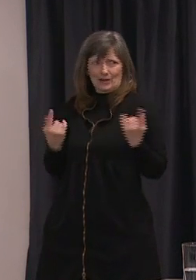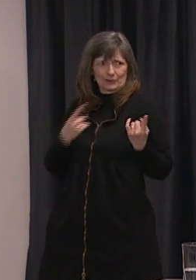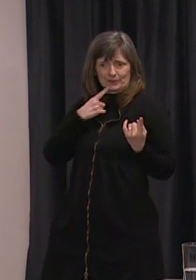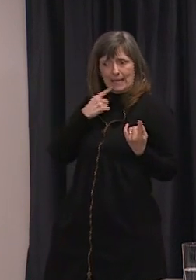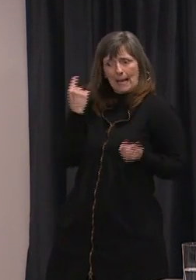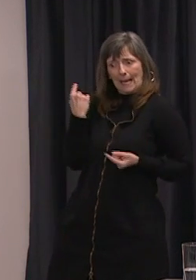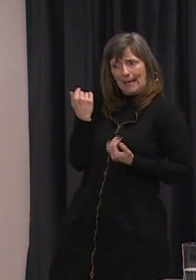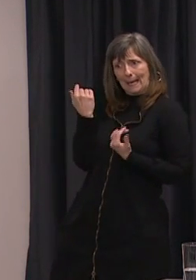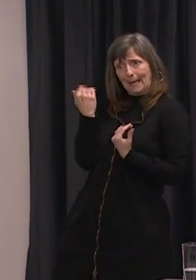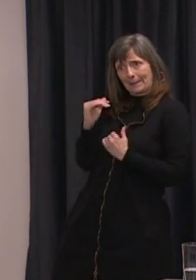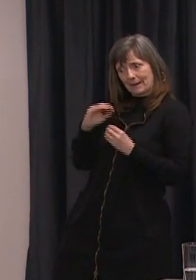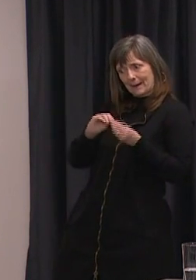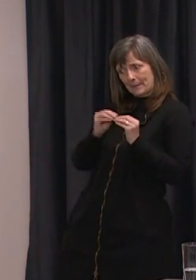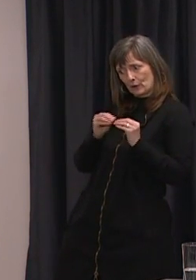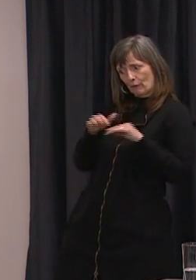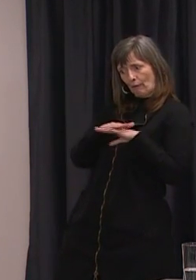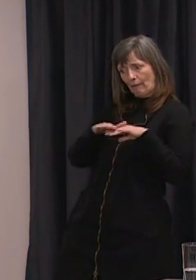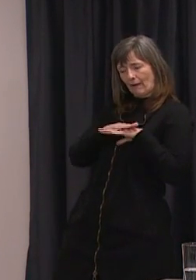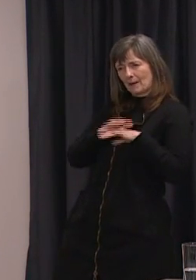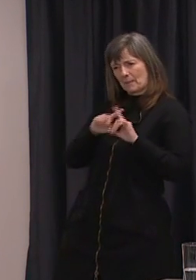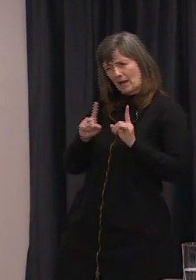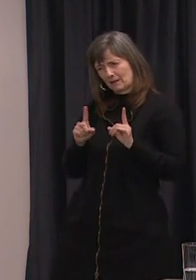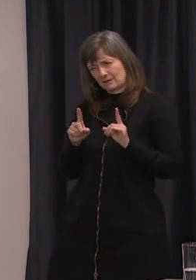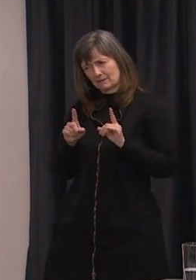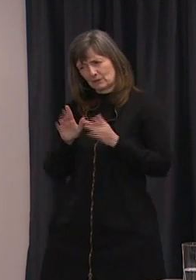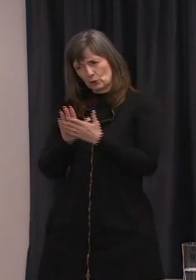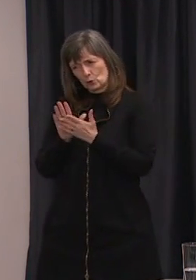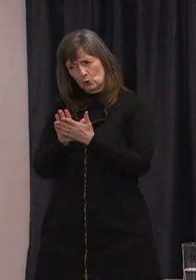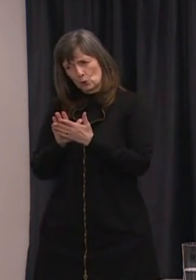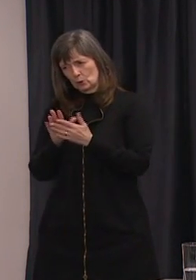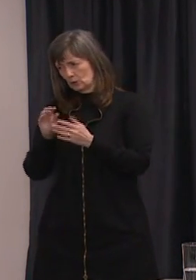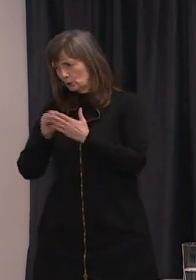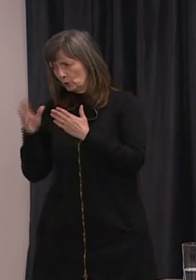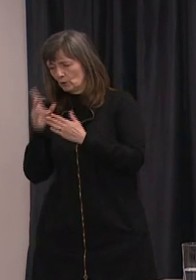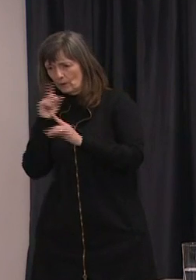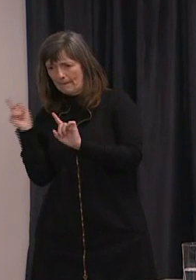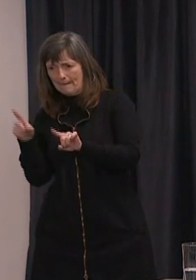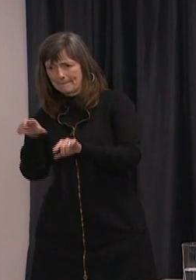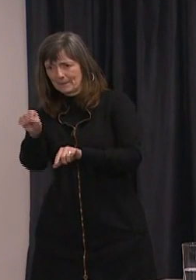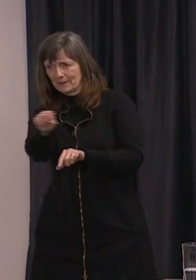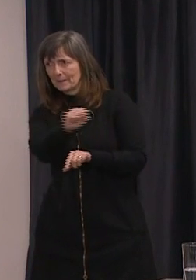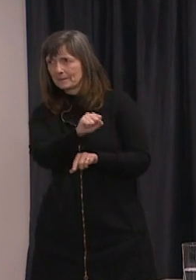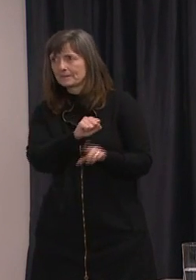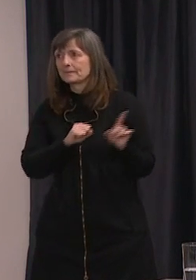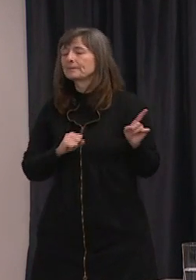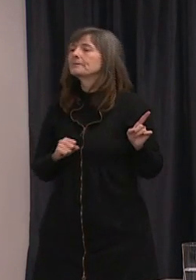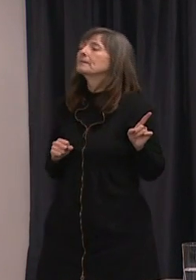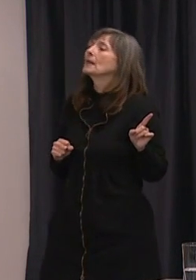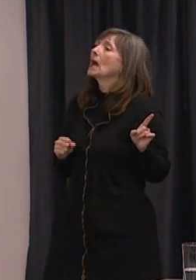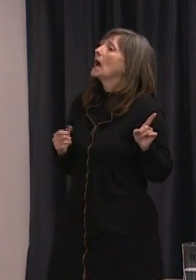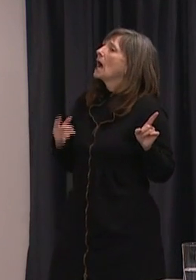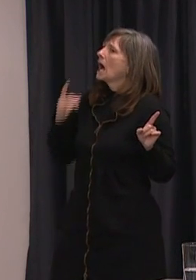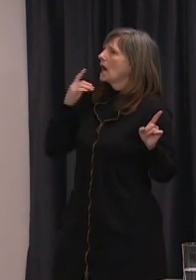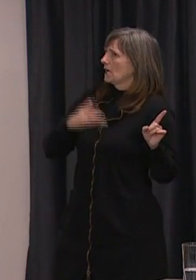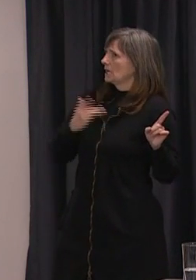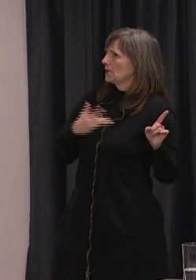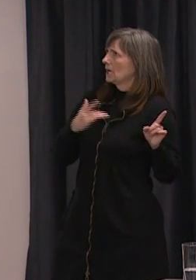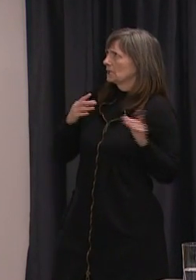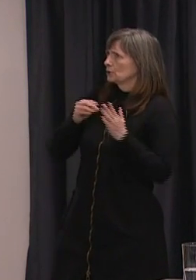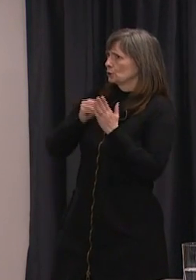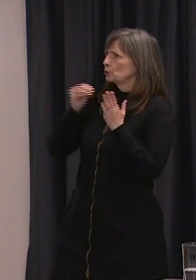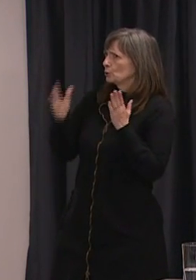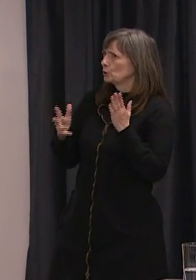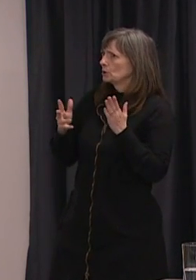have limiting the large gatherings and contact that people may have? So I believe the schools have put measures in place to